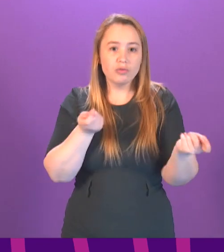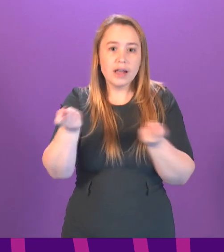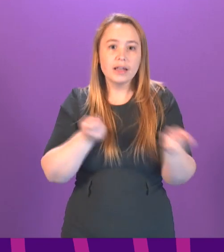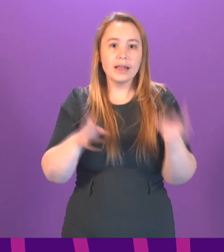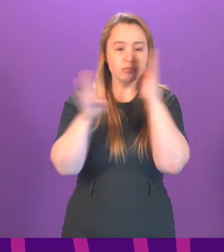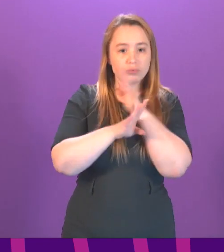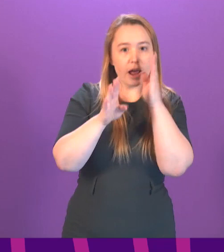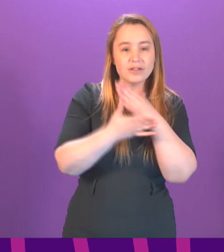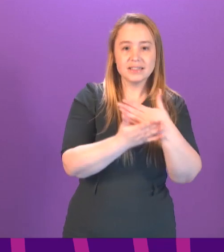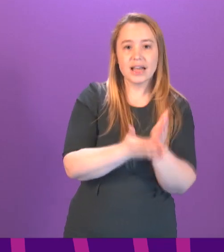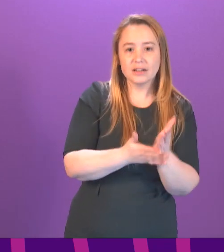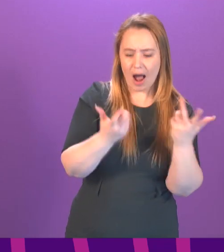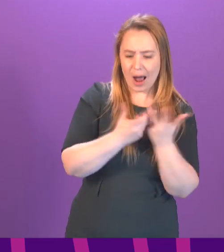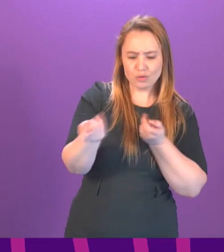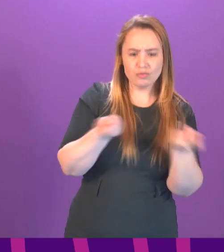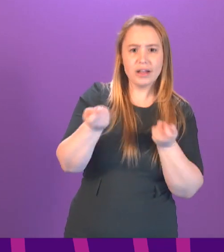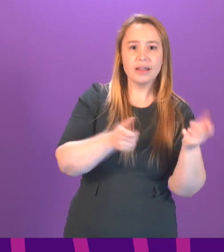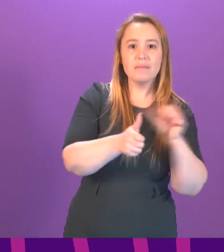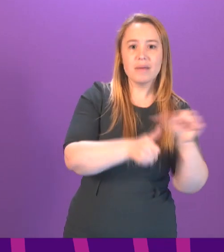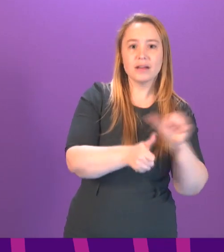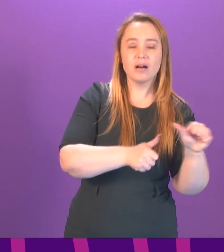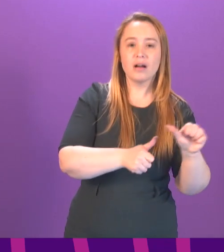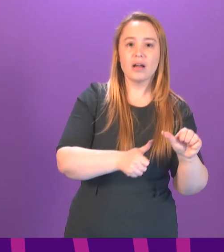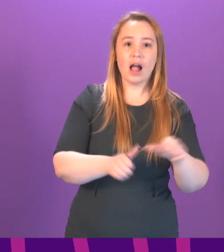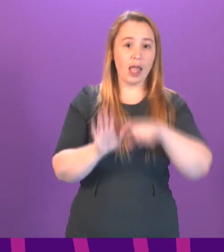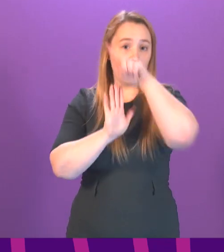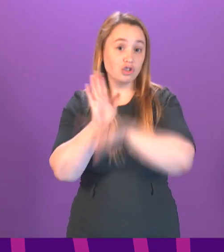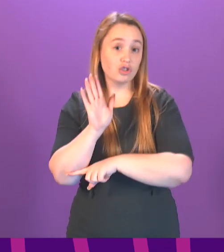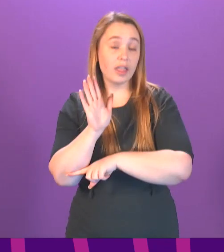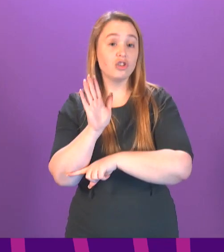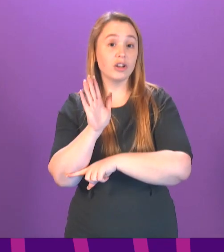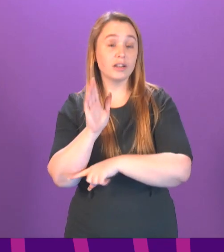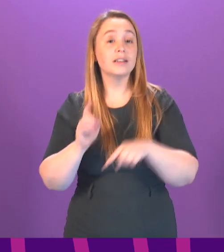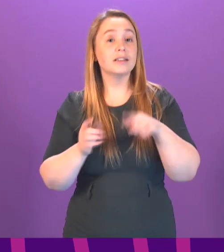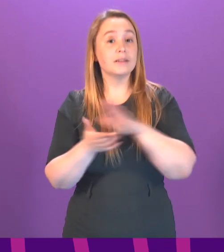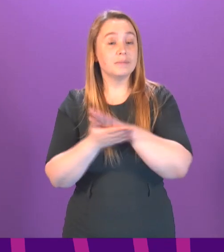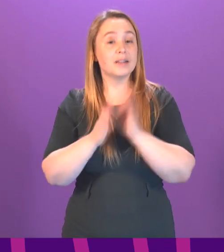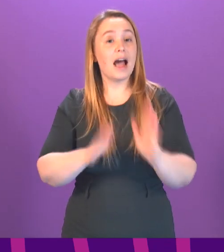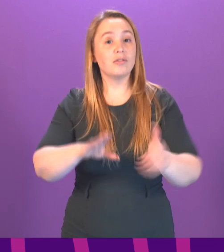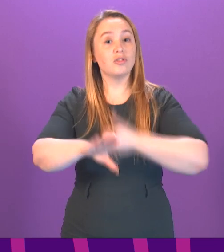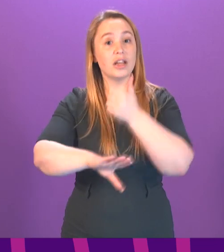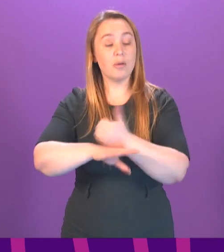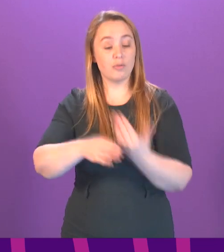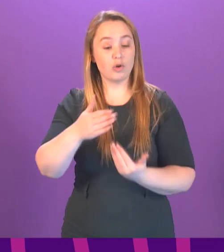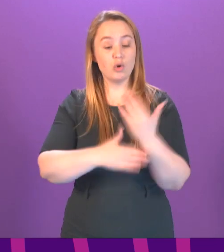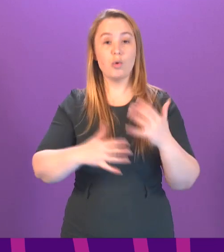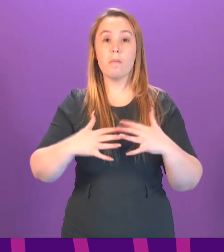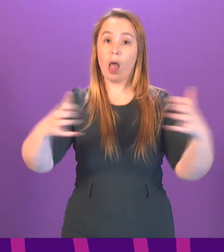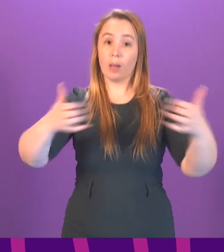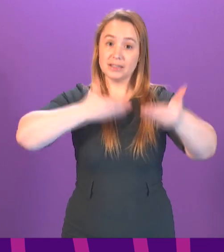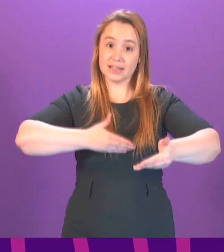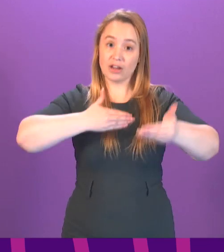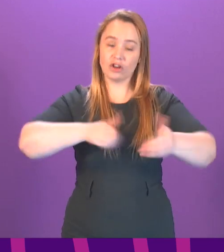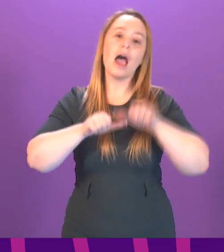private rented sector. And legislation, I think by necessity, would require to be in the new session of parliament after the